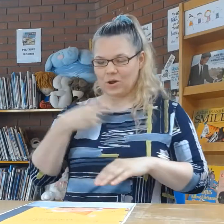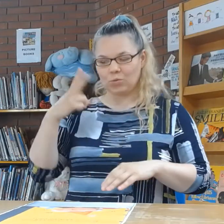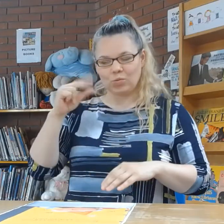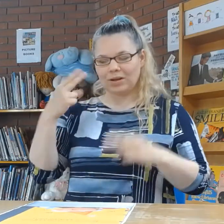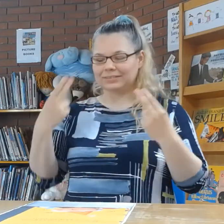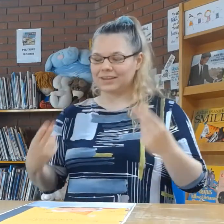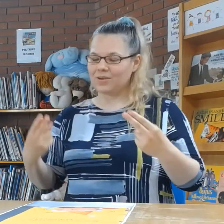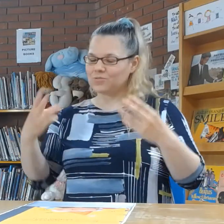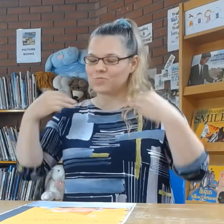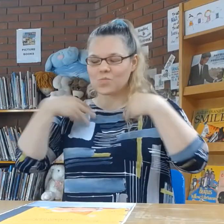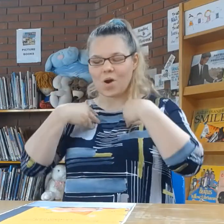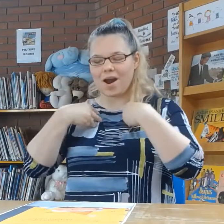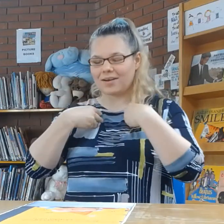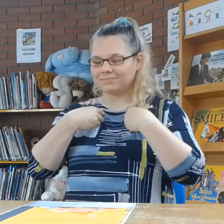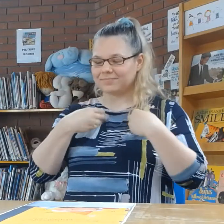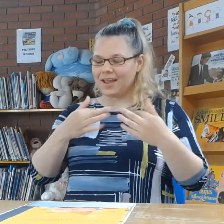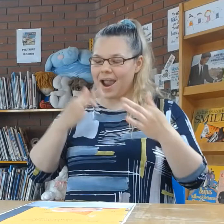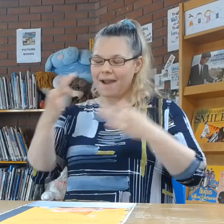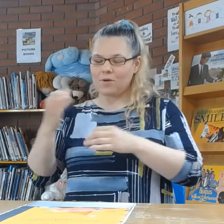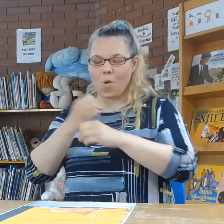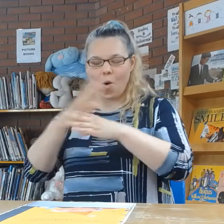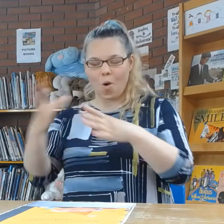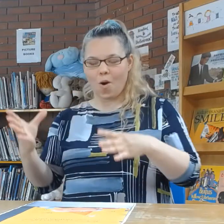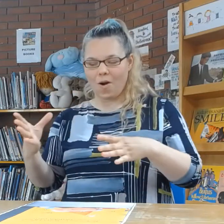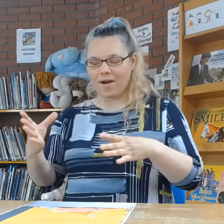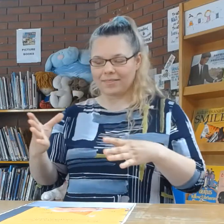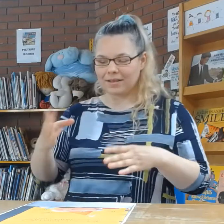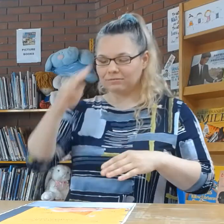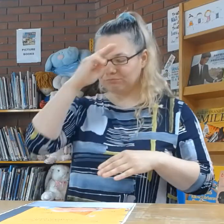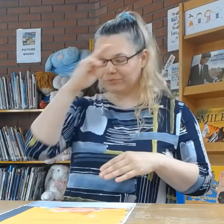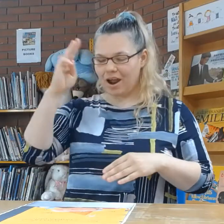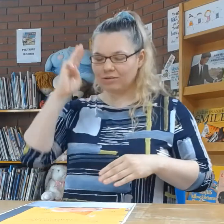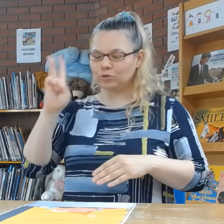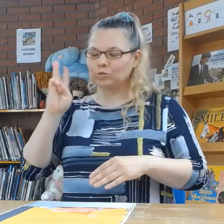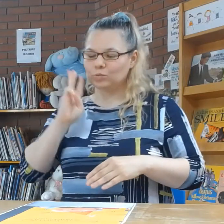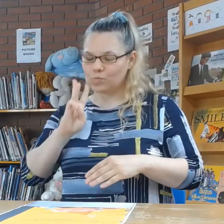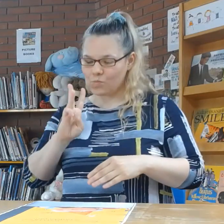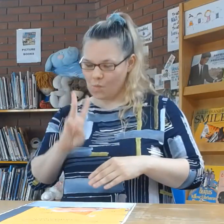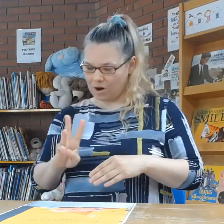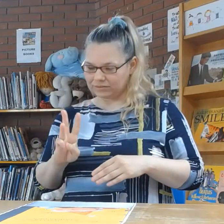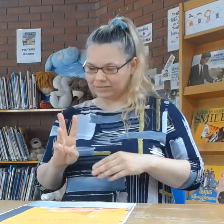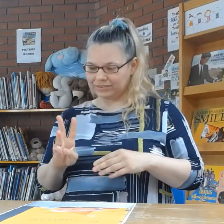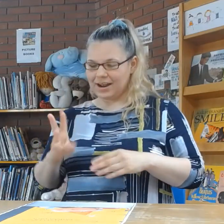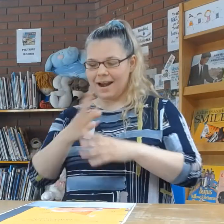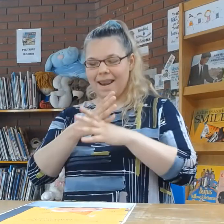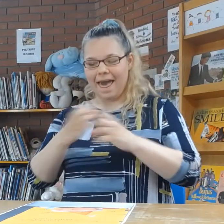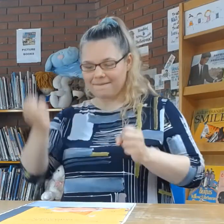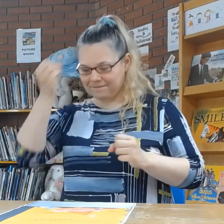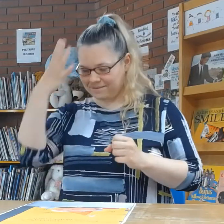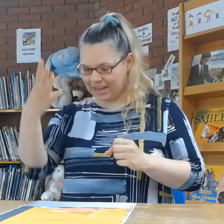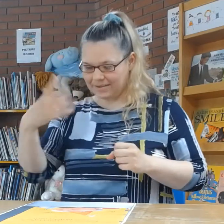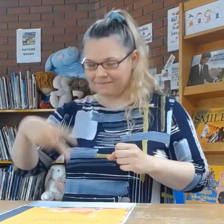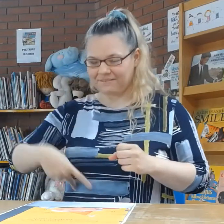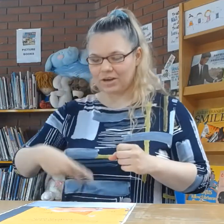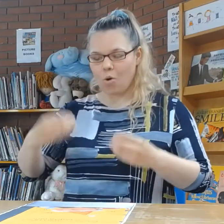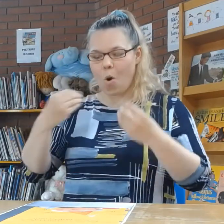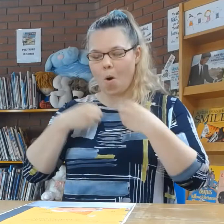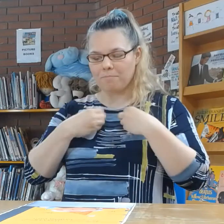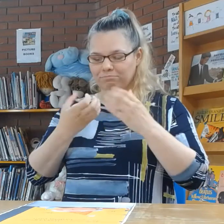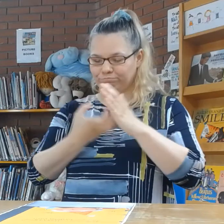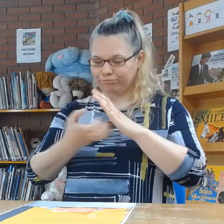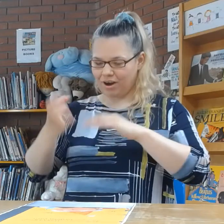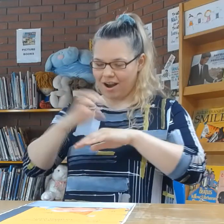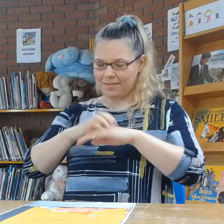surprise it was too. There was no need to worry after all. The President would